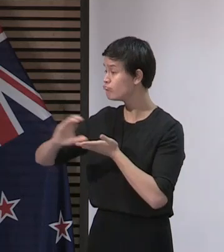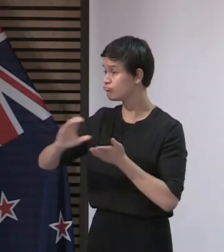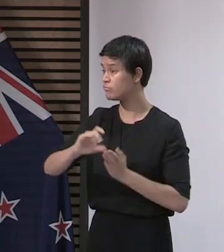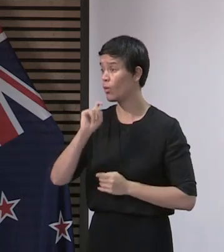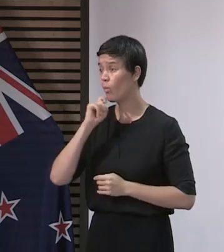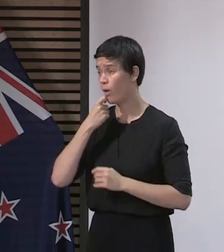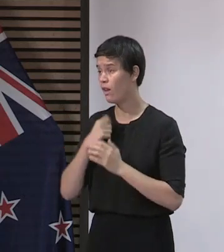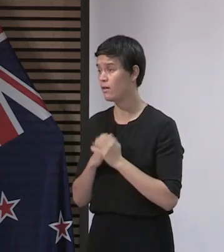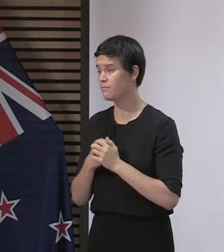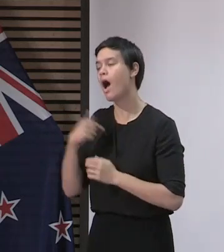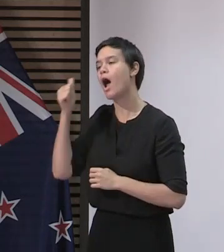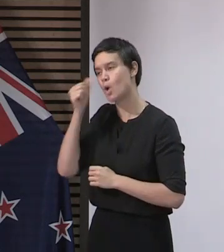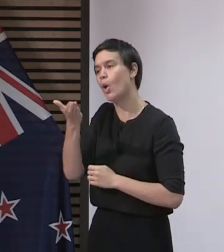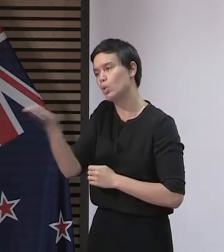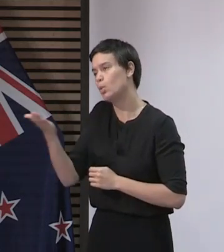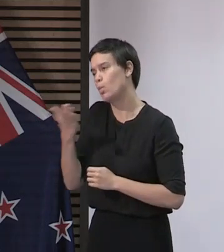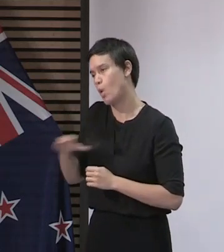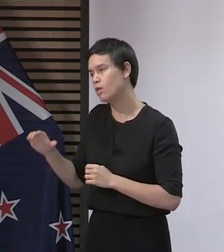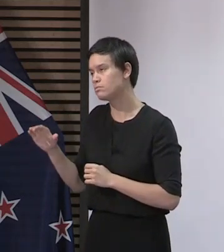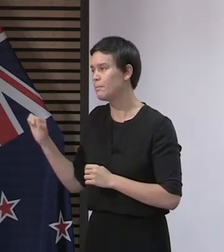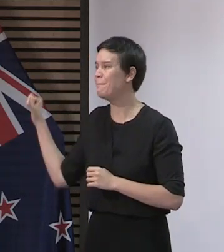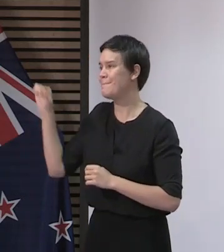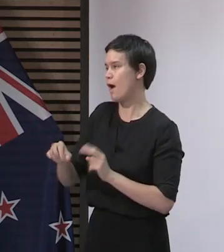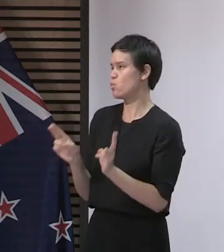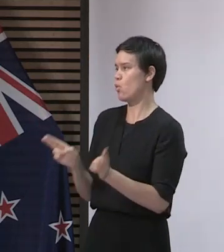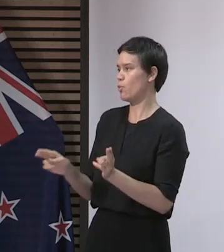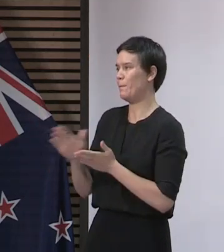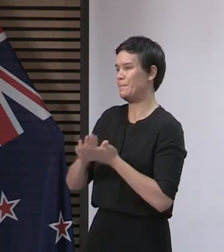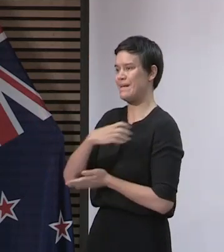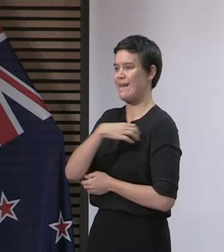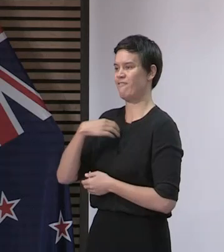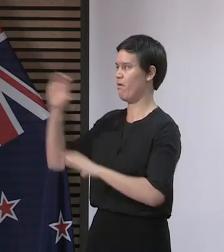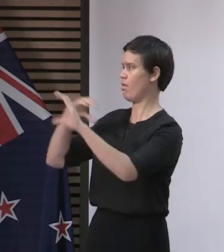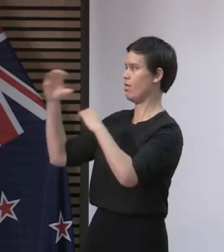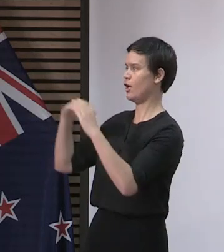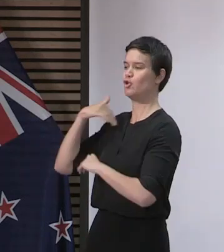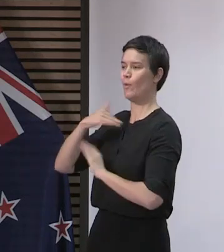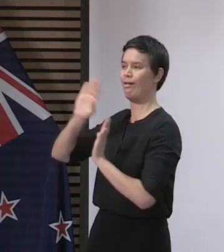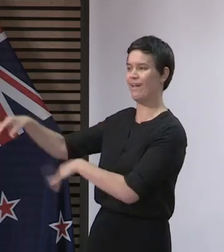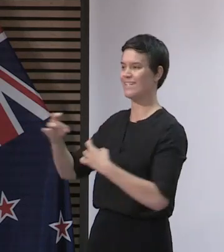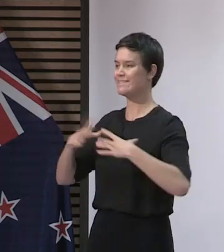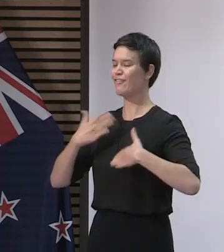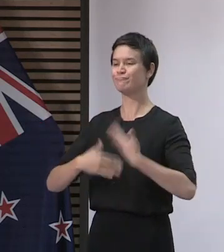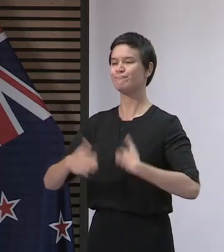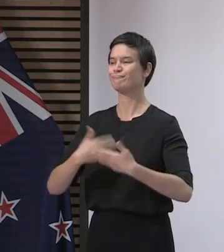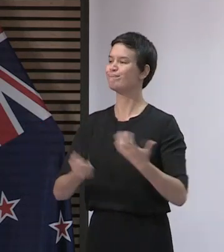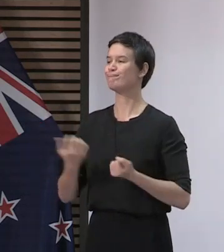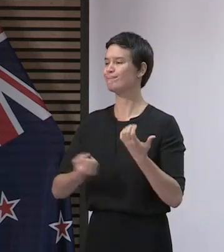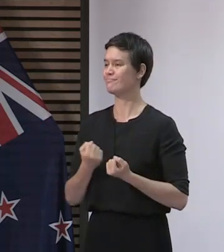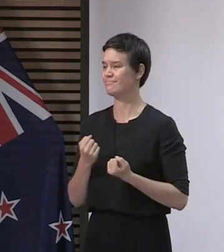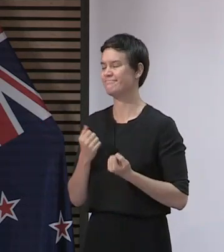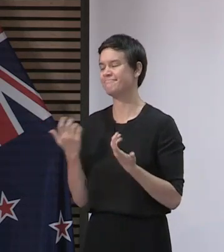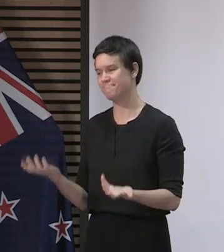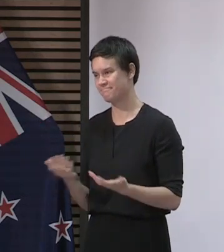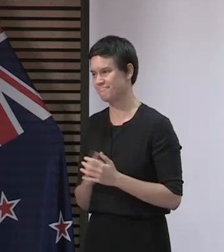everyone wants is a return to the day when that is no longer required either. Before I conclude, a quick overview of how we will